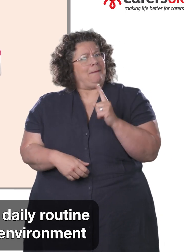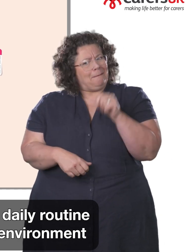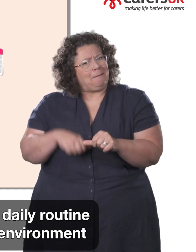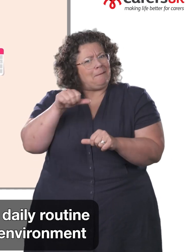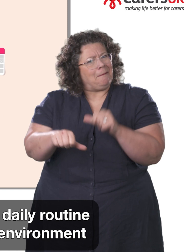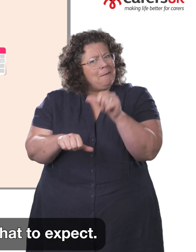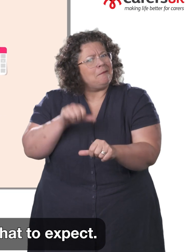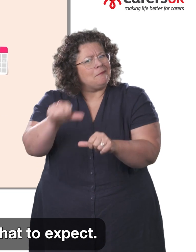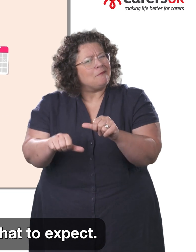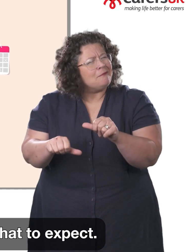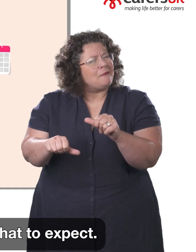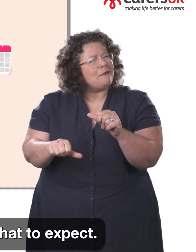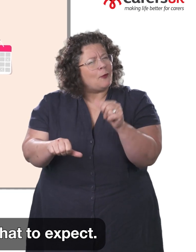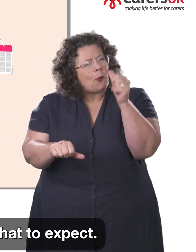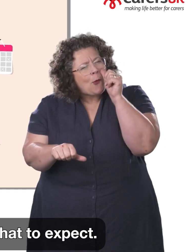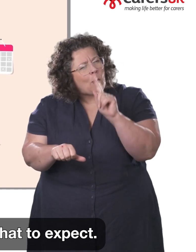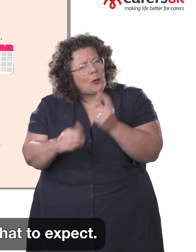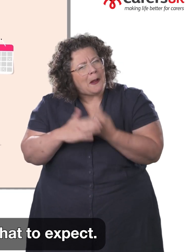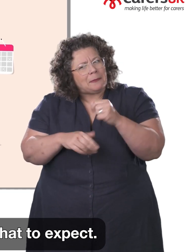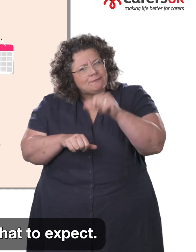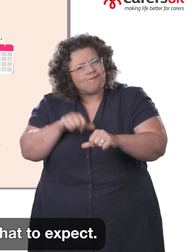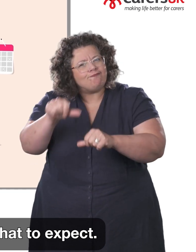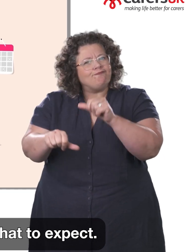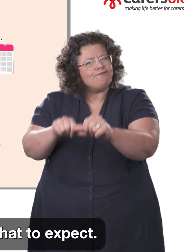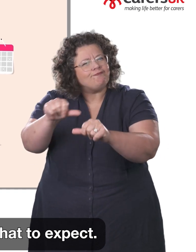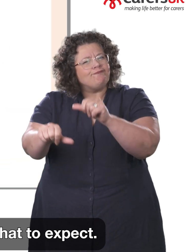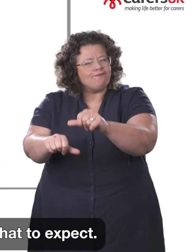calming environment where everybody knows what to expect.